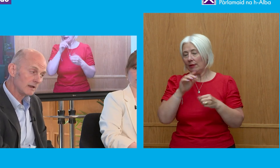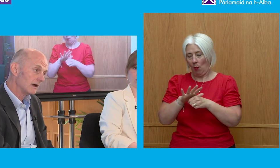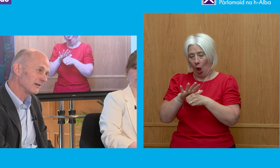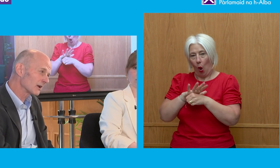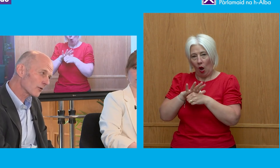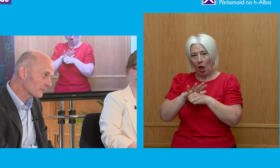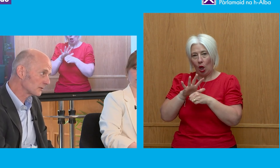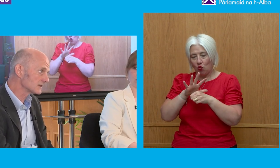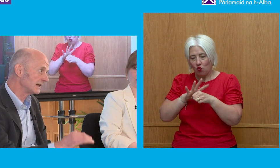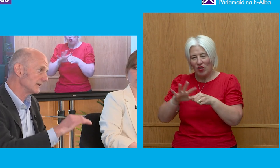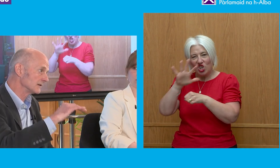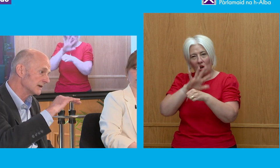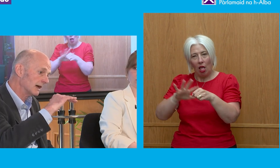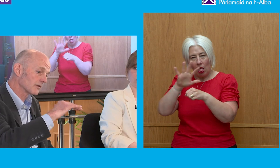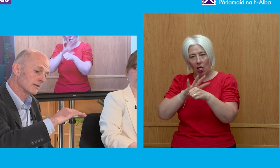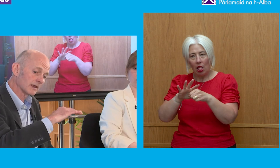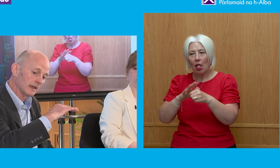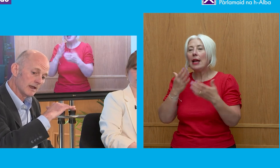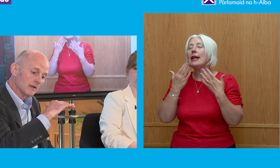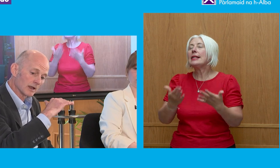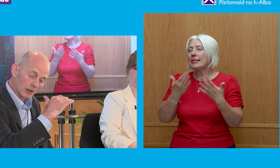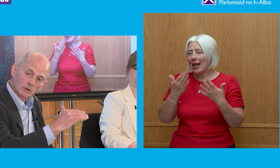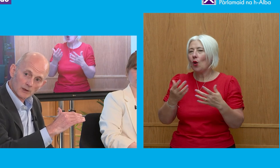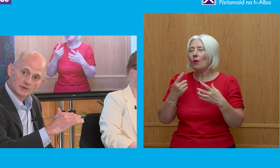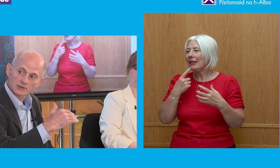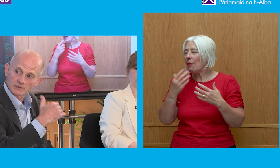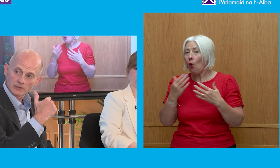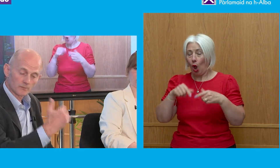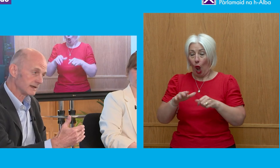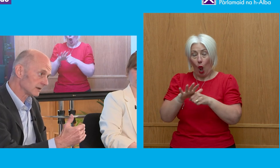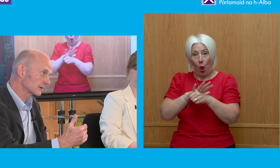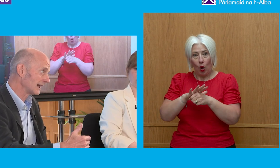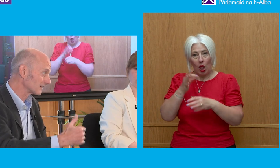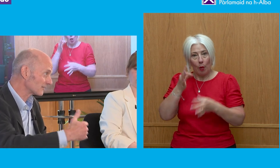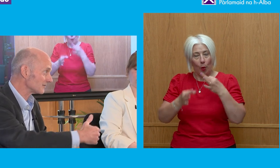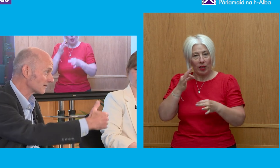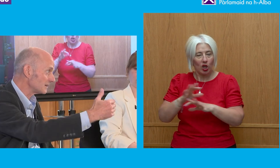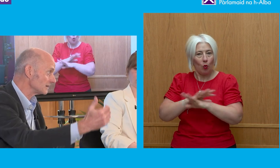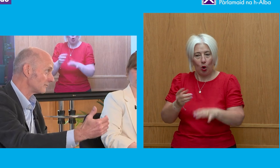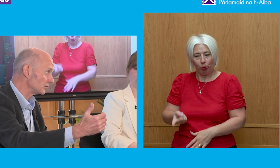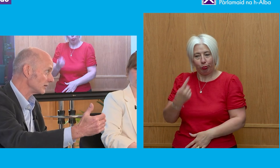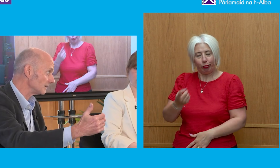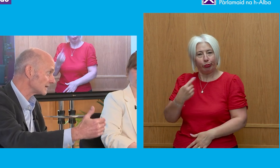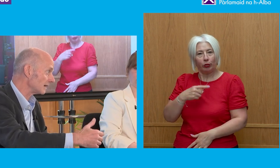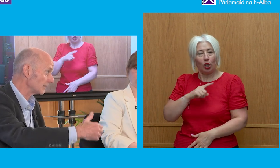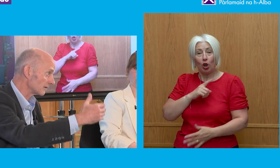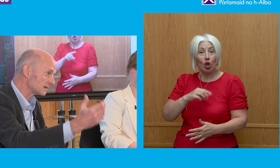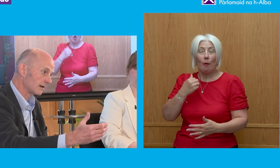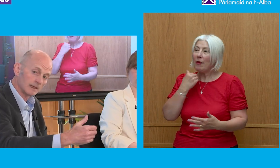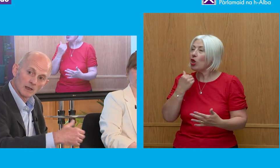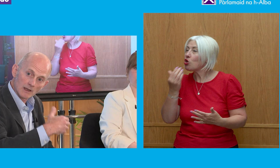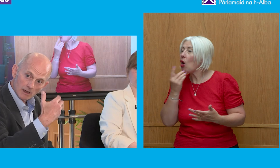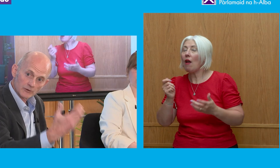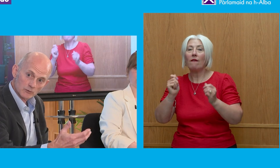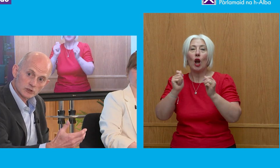level, and there a lot of people saying this now, that the local politicians not being held to account, because there aren't sufficient number of journalists out there with